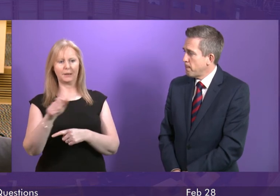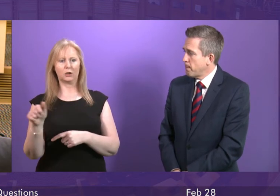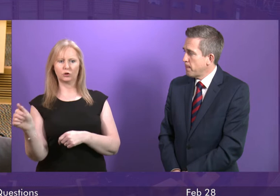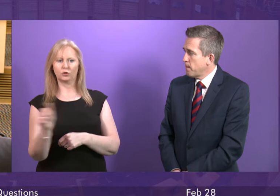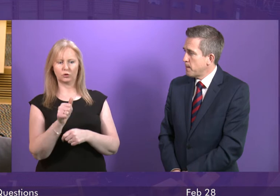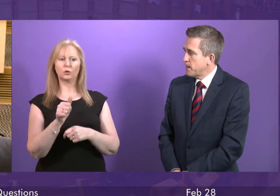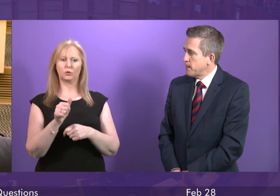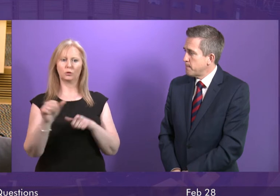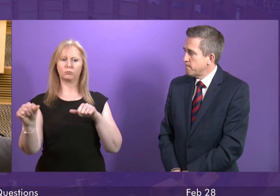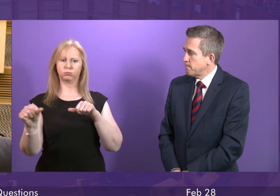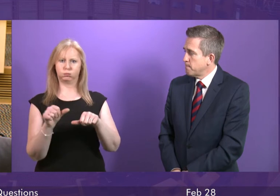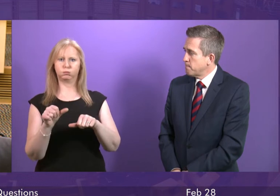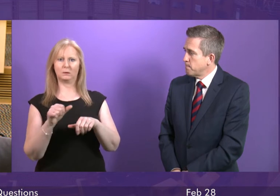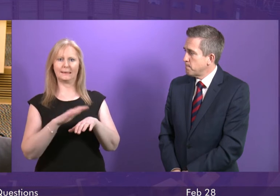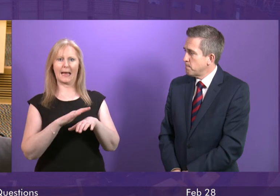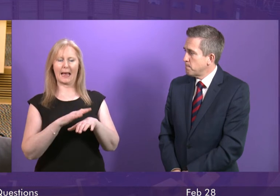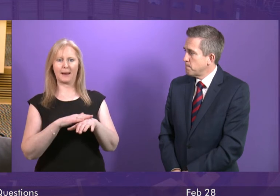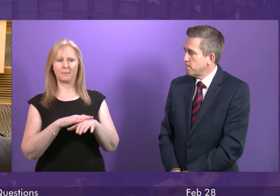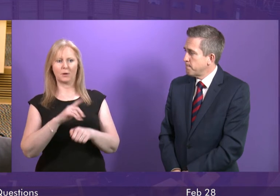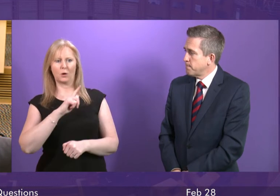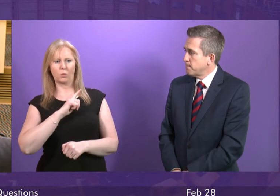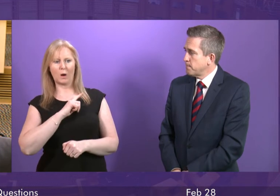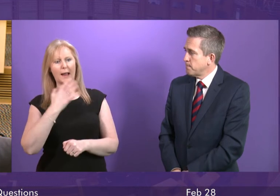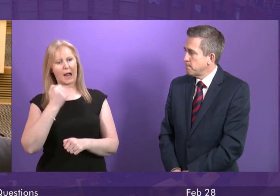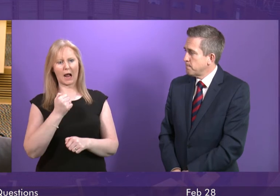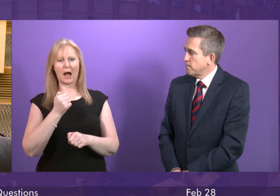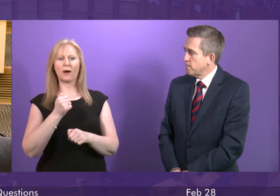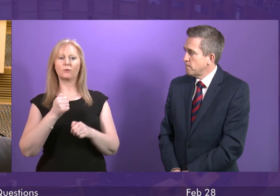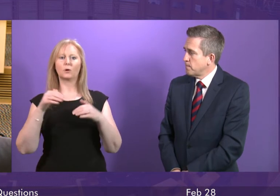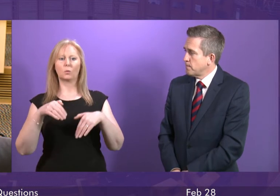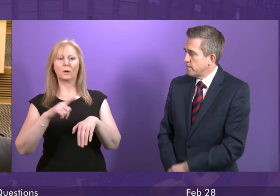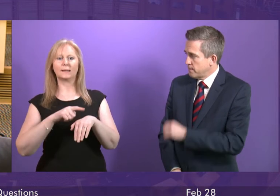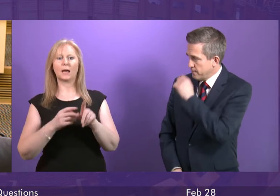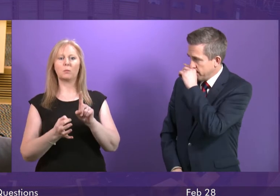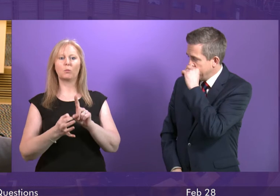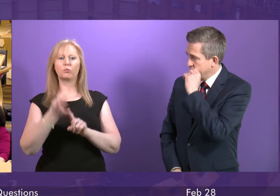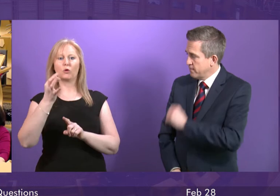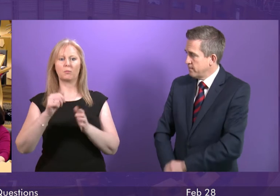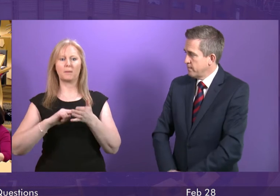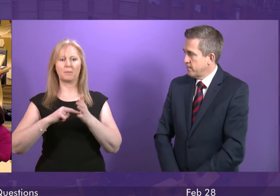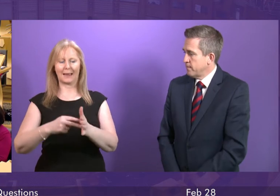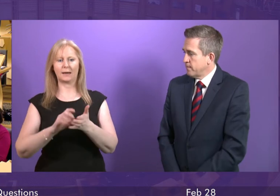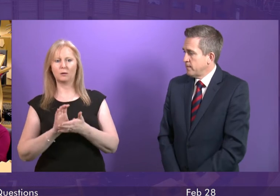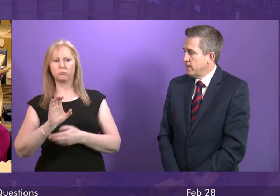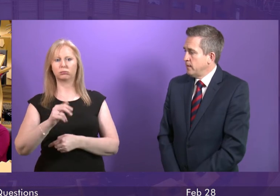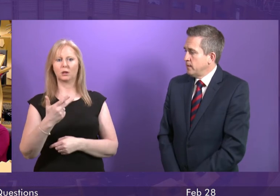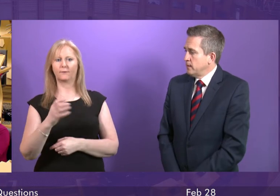them to be. That is why we have the waiting times improvement plan in place, backed by the £850 million of dedicated resources